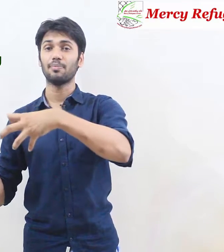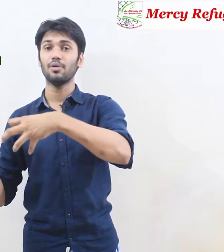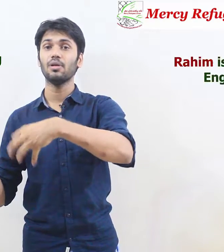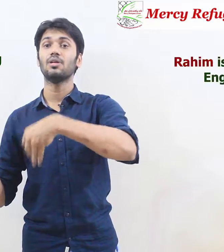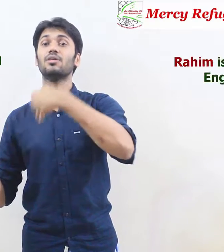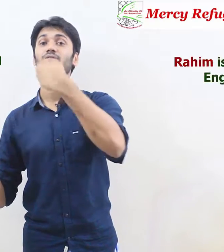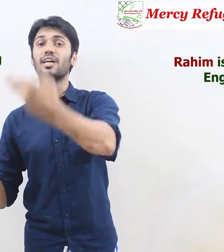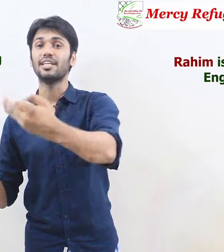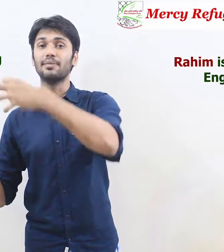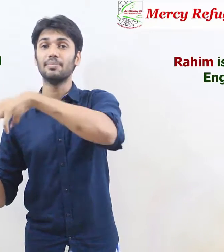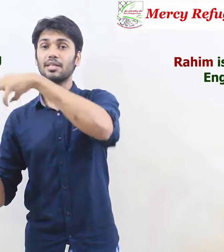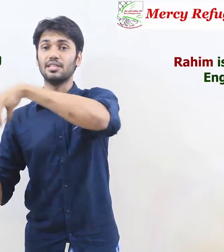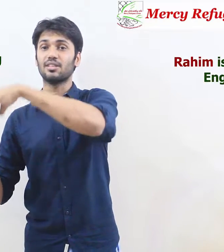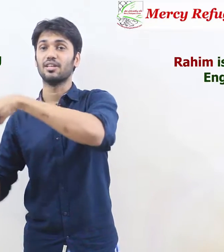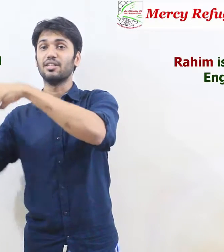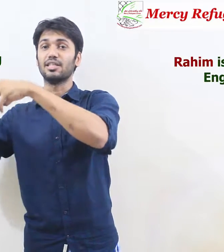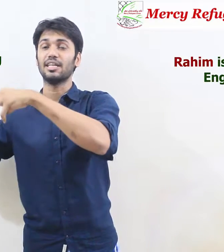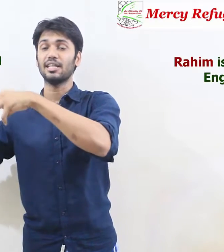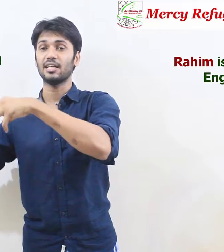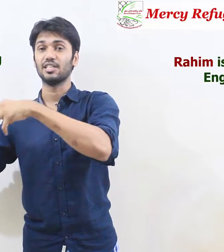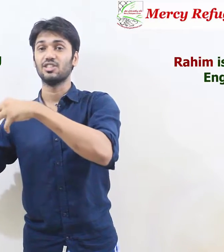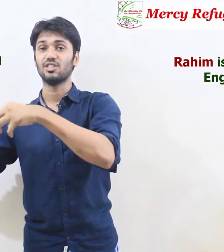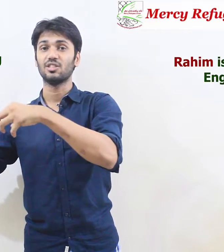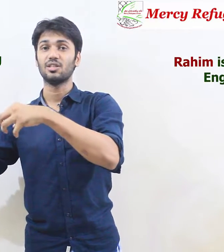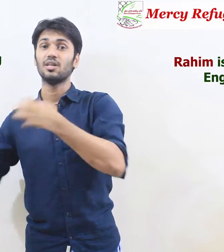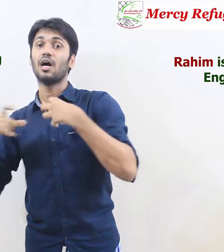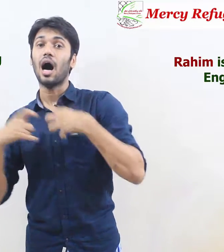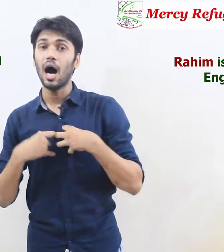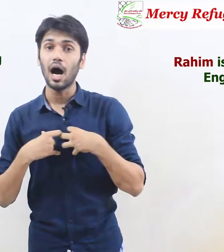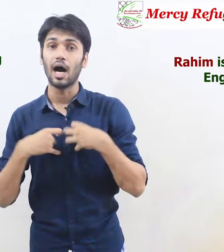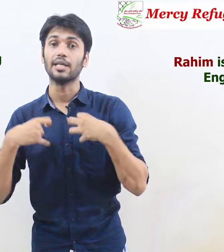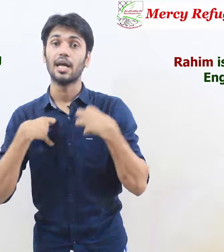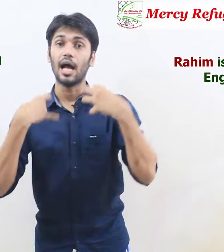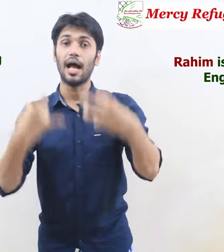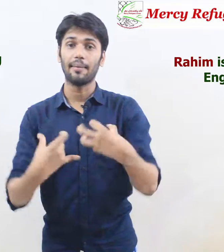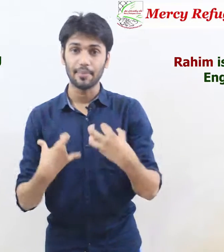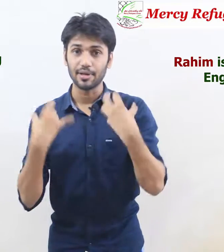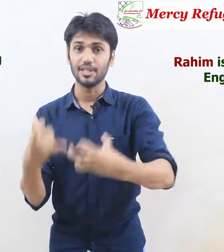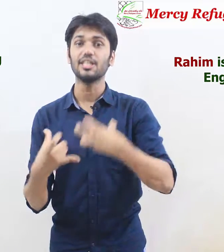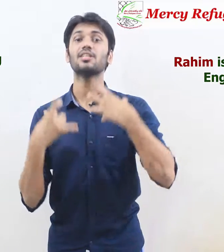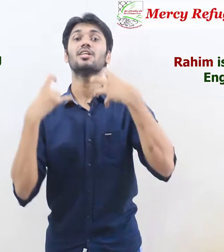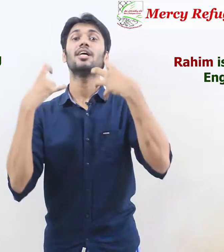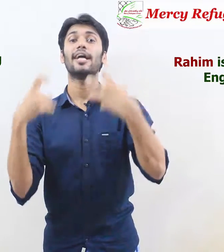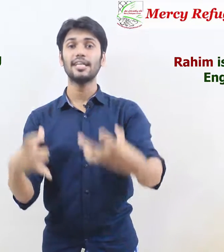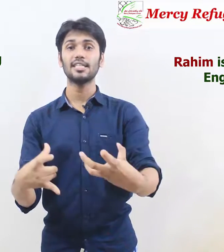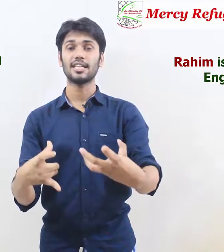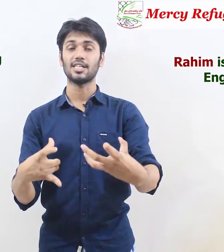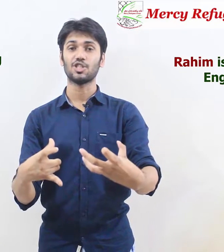example Rahim is learning English I am learning English